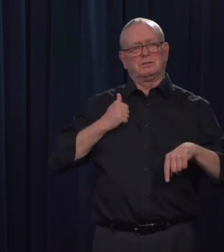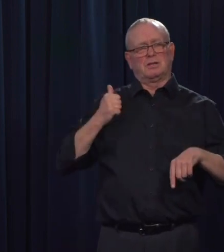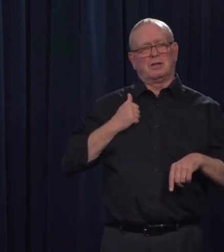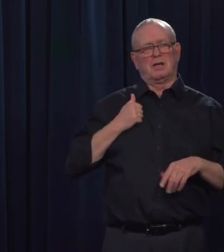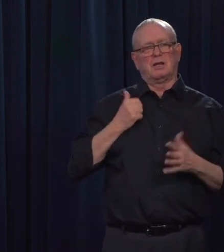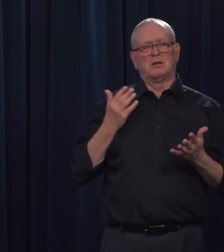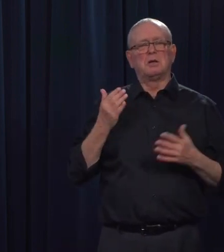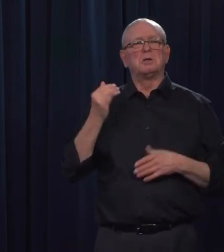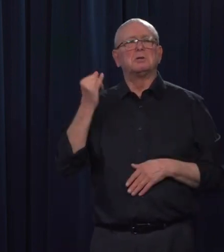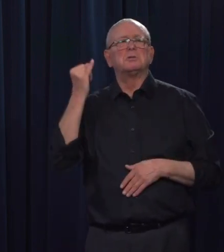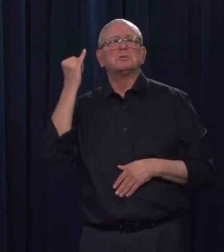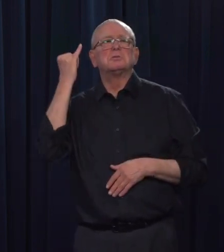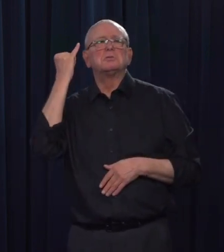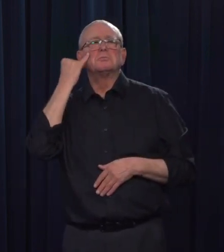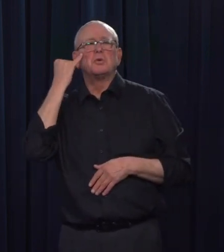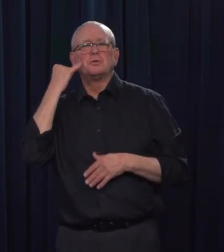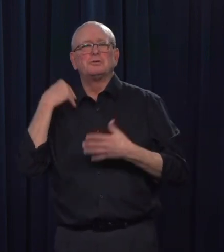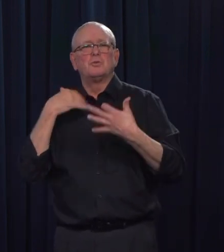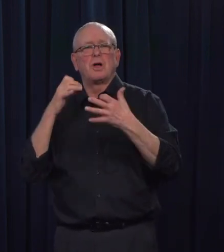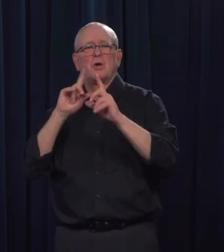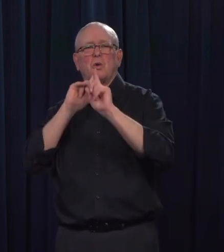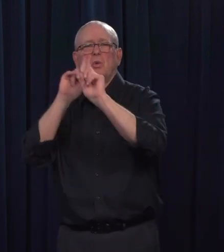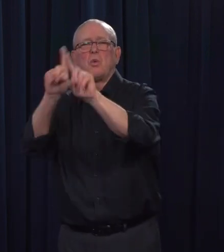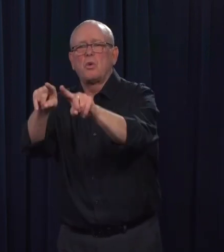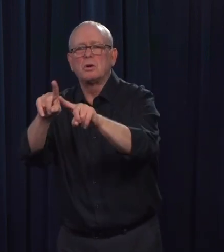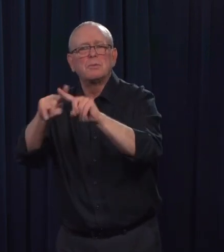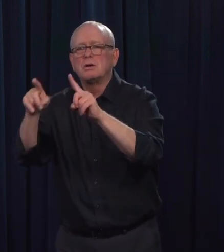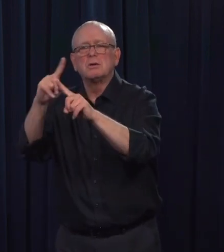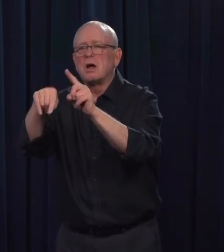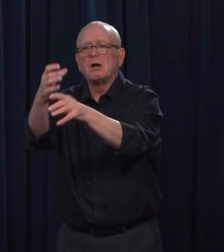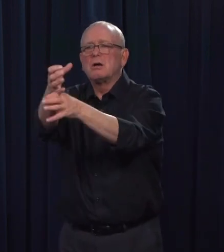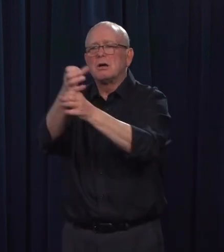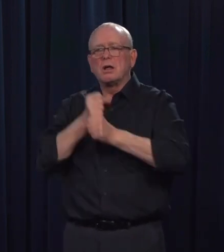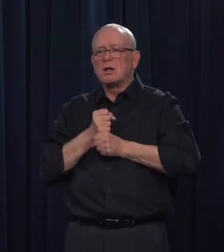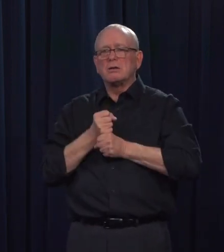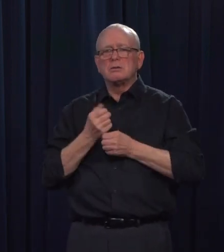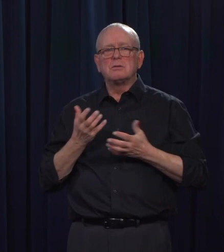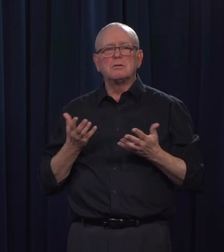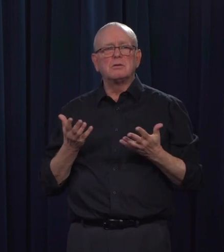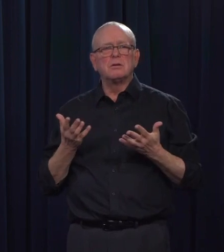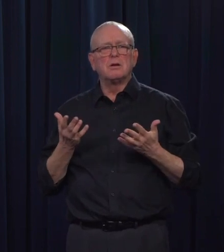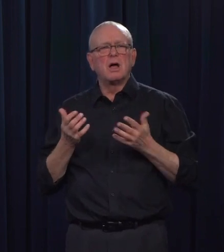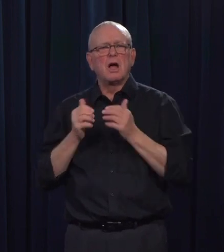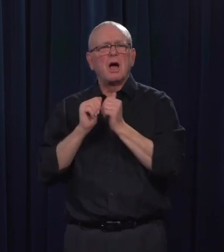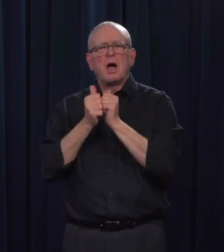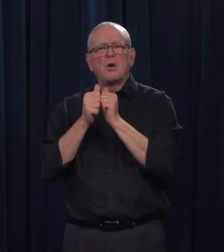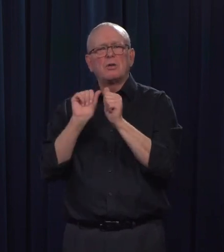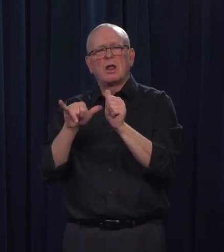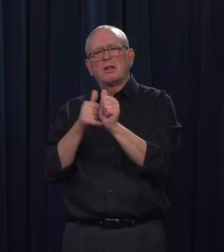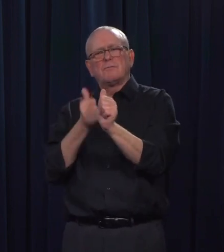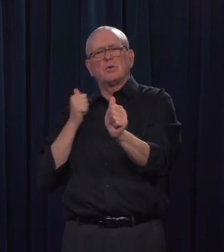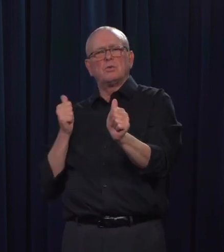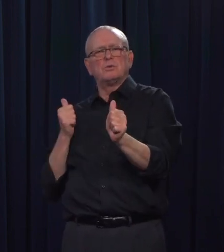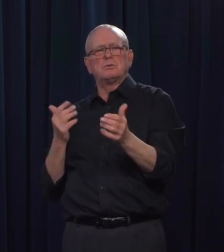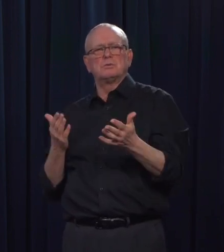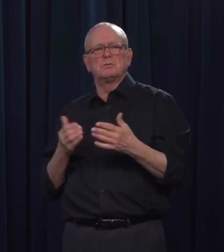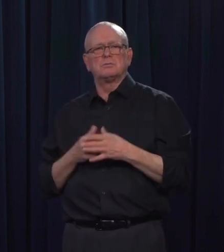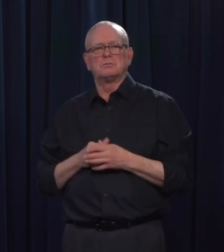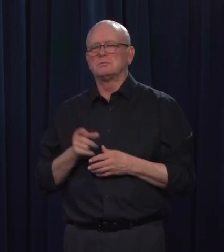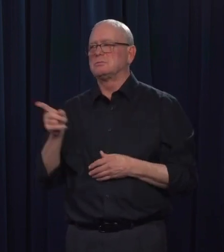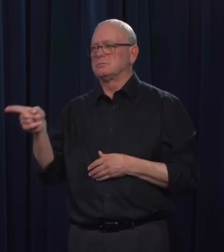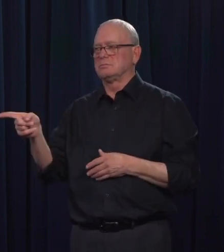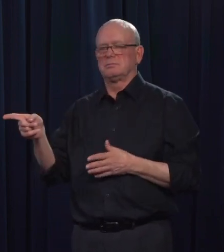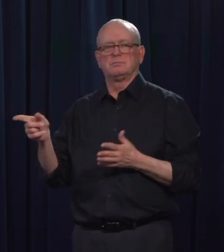again, we're trying to avoid that, but we are doing emergency plans in the event that that were to be the case,